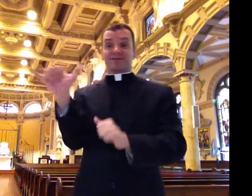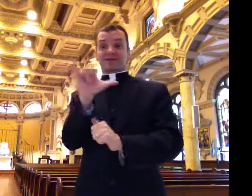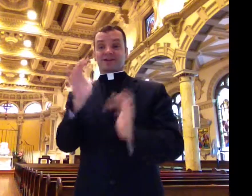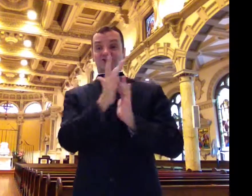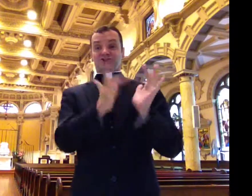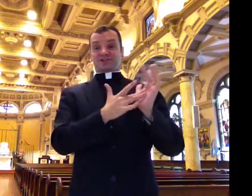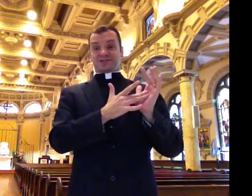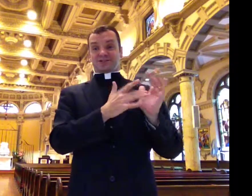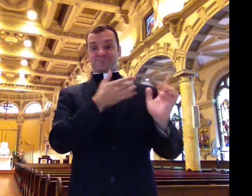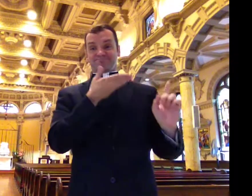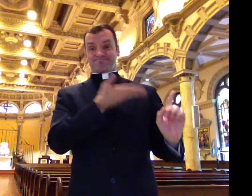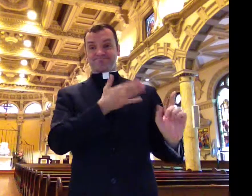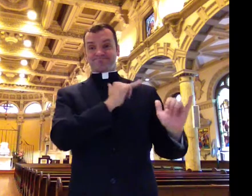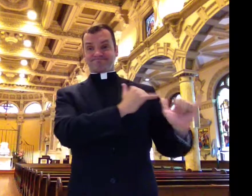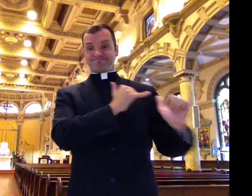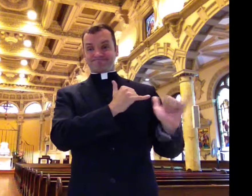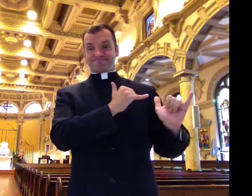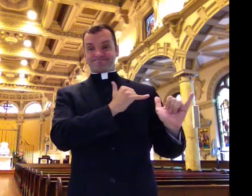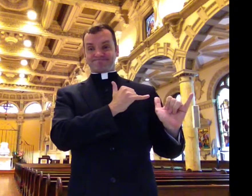become holy, just as Jesus is holy.